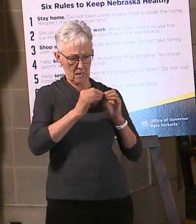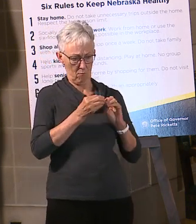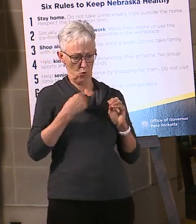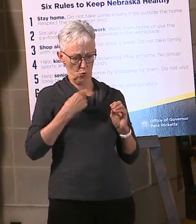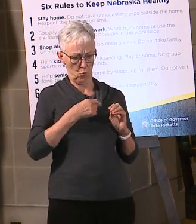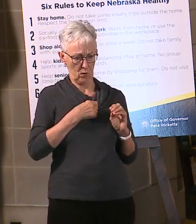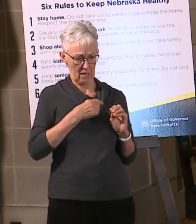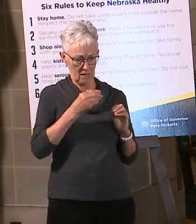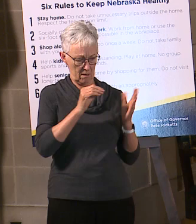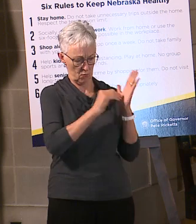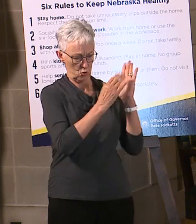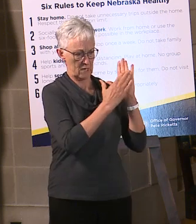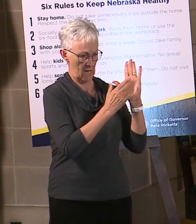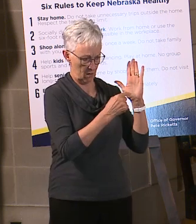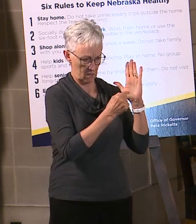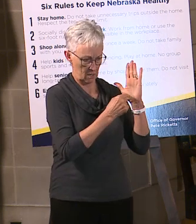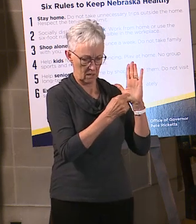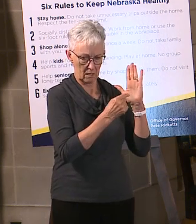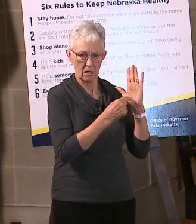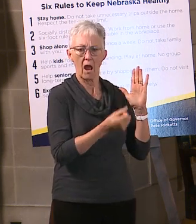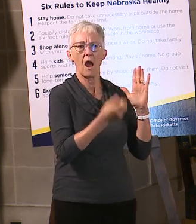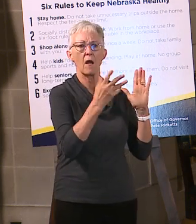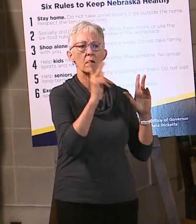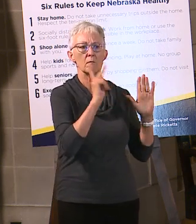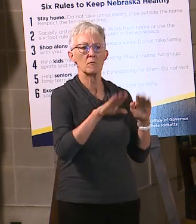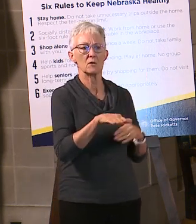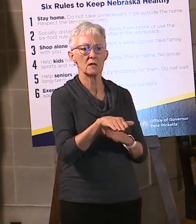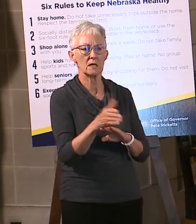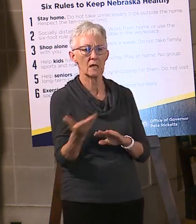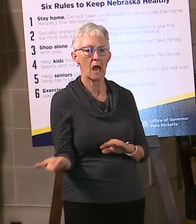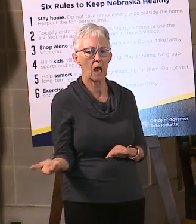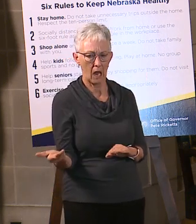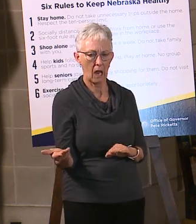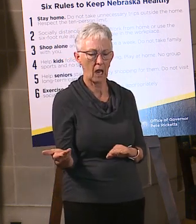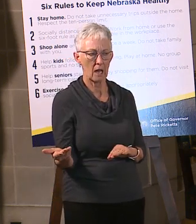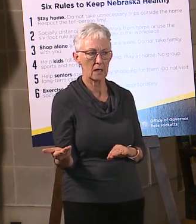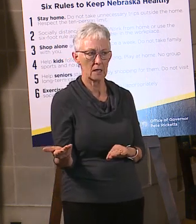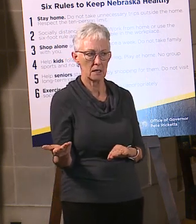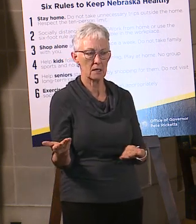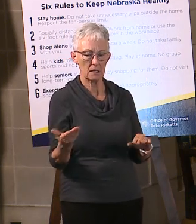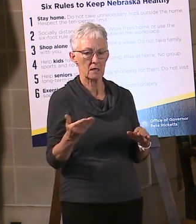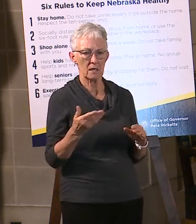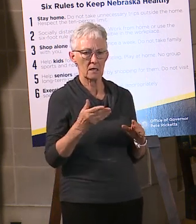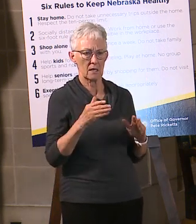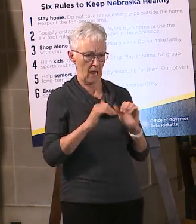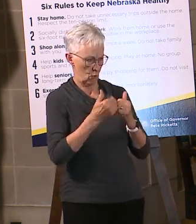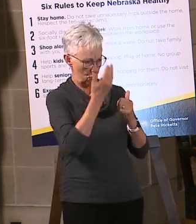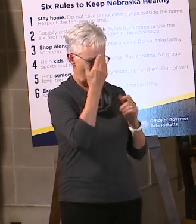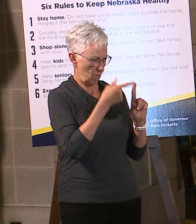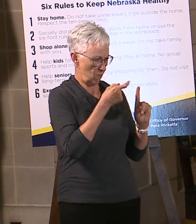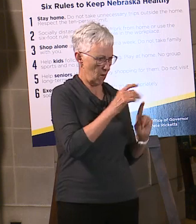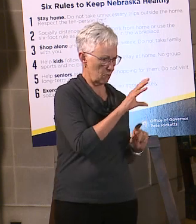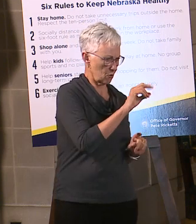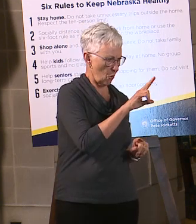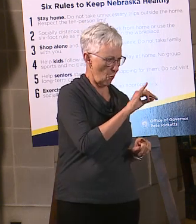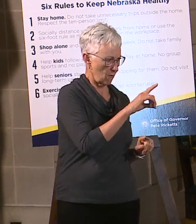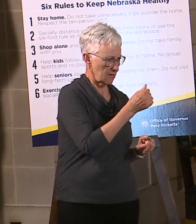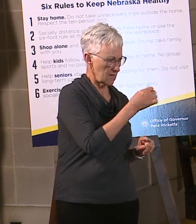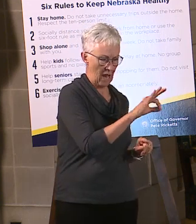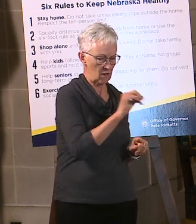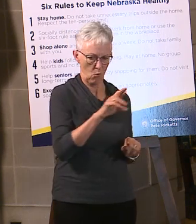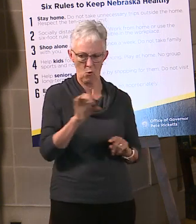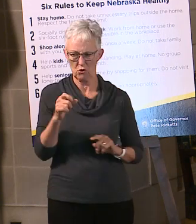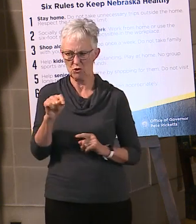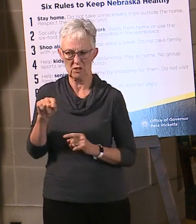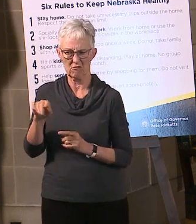works is that the doctor or the medical examiner makes that determination with regard to what the cause of death was. So they fill that out on the death